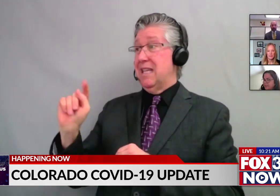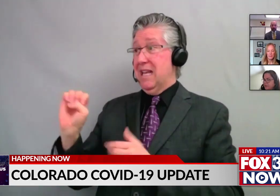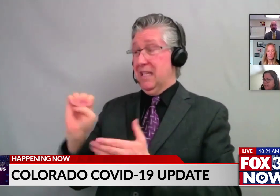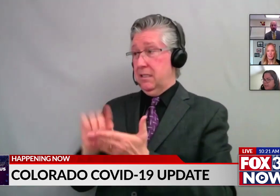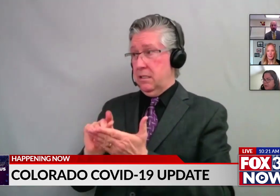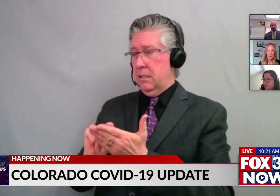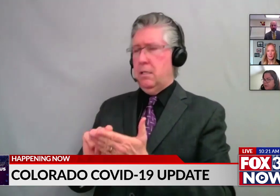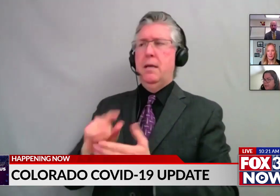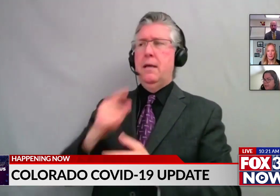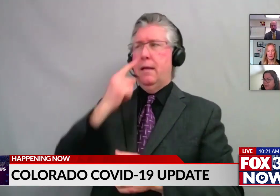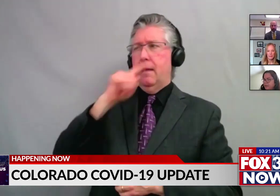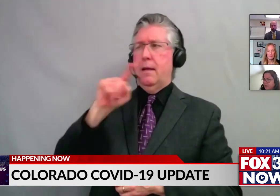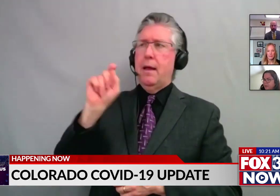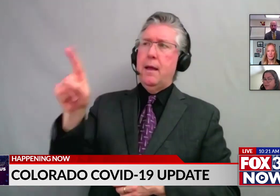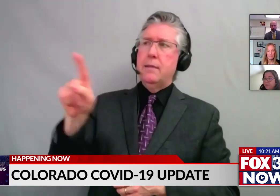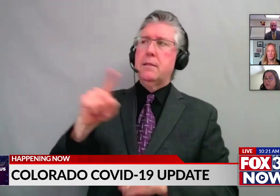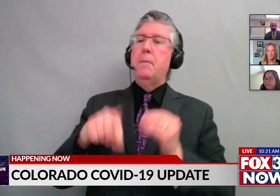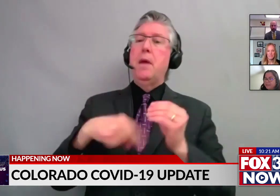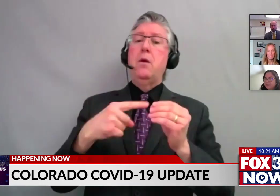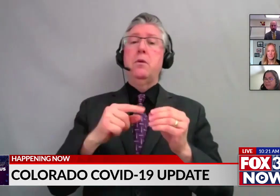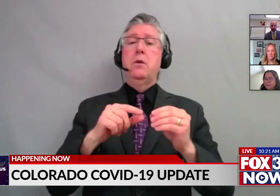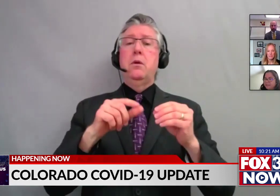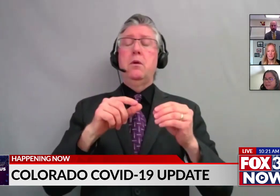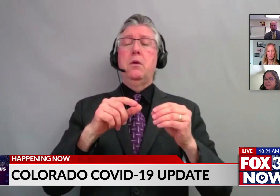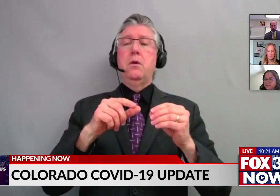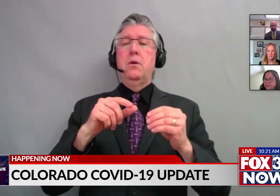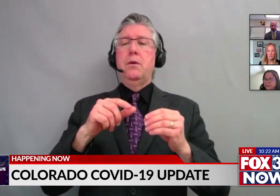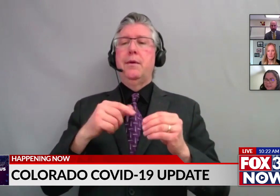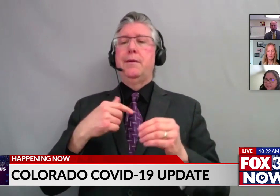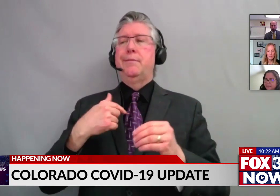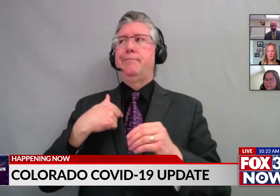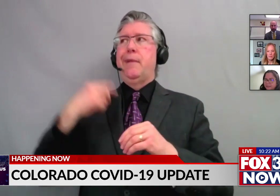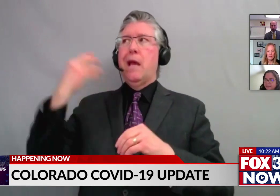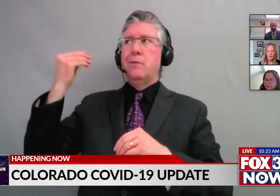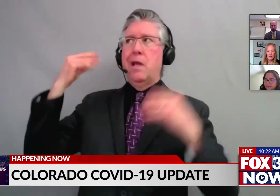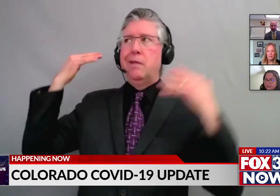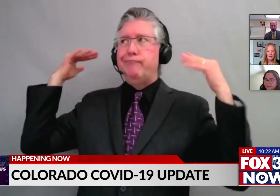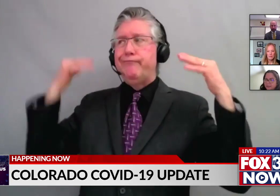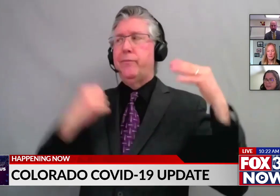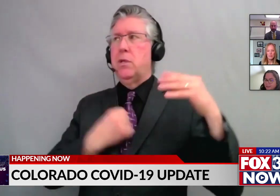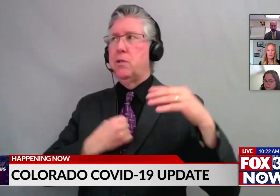as far as mortality. Sorry, I'm standing on a street corner if you can hear background.